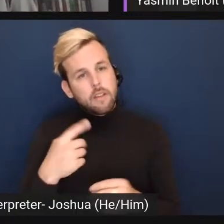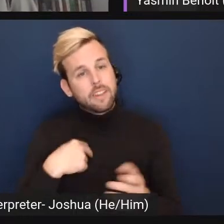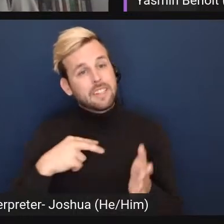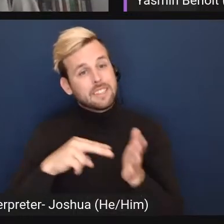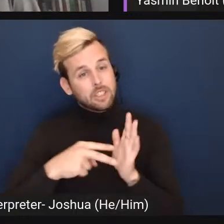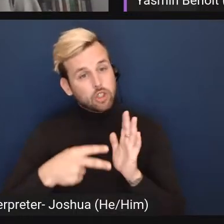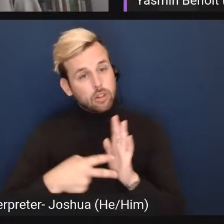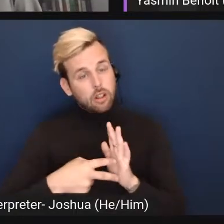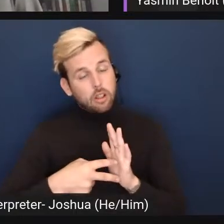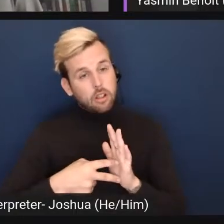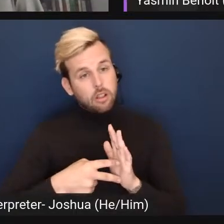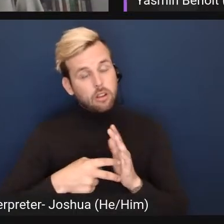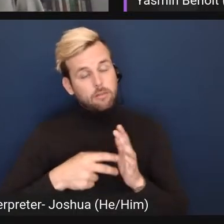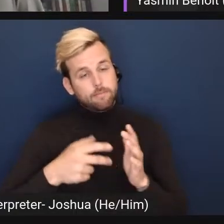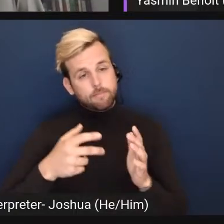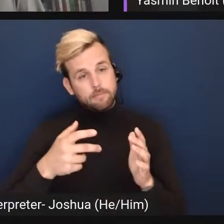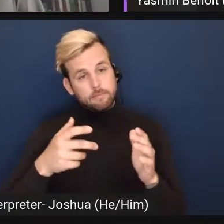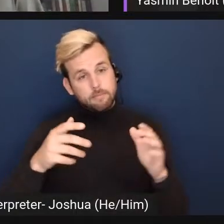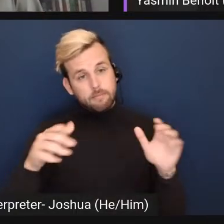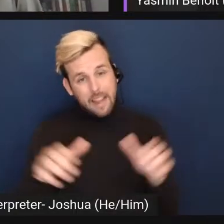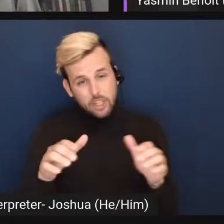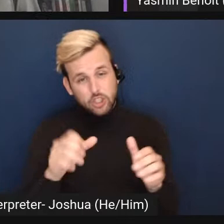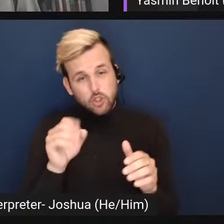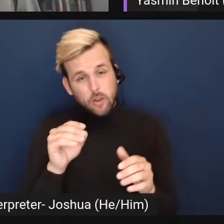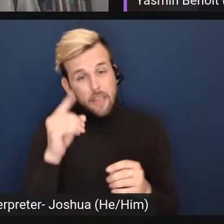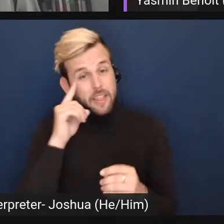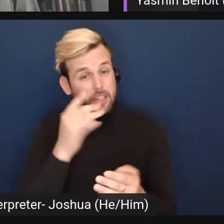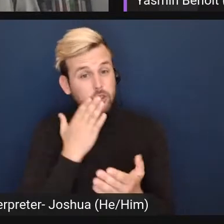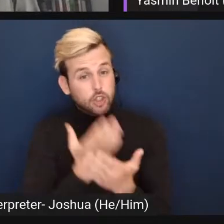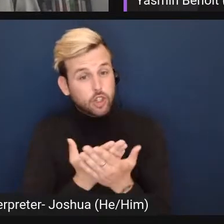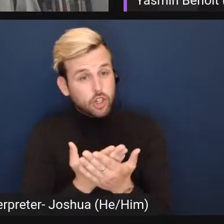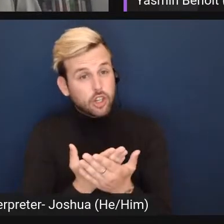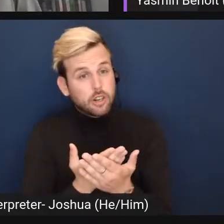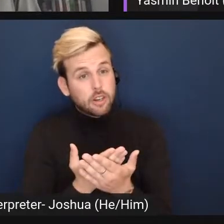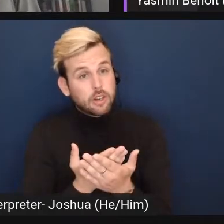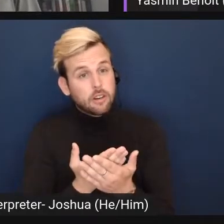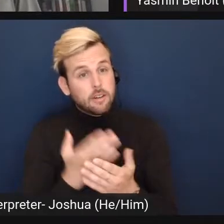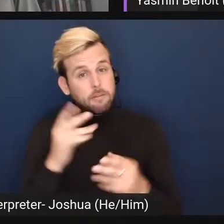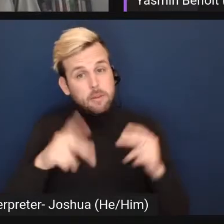ambiguity. I think it's good that